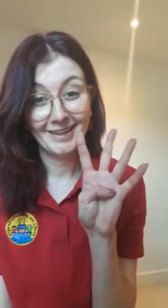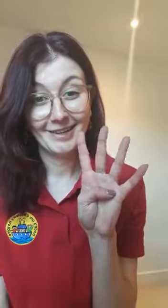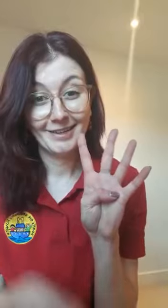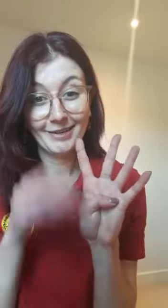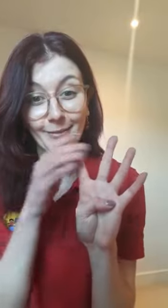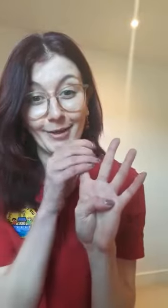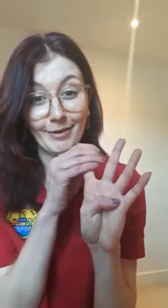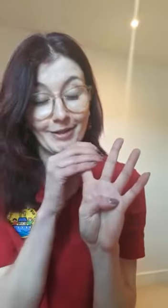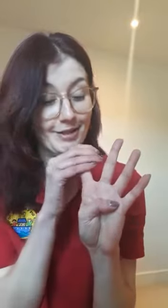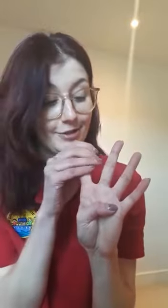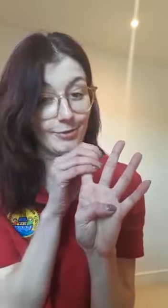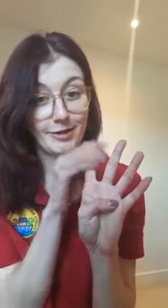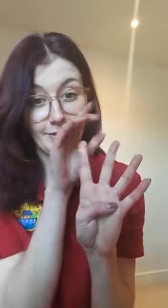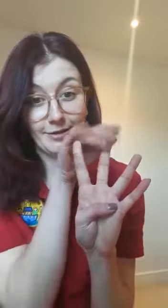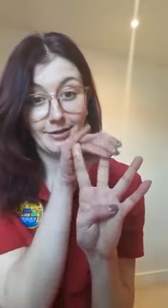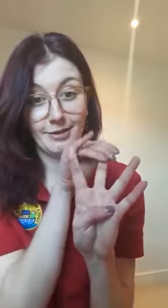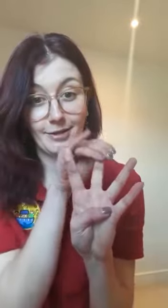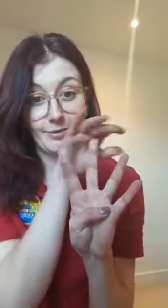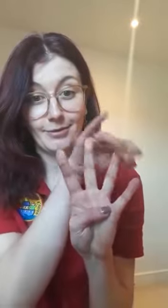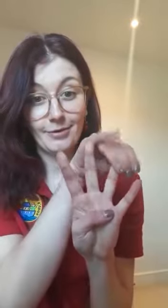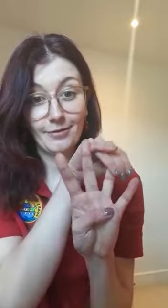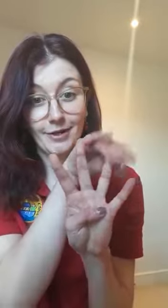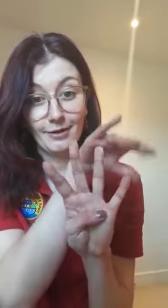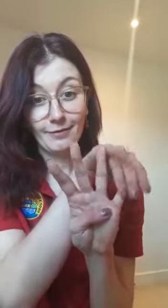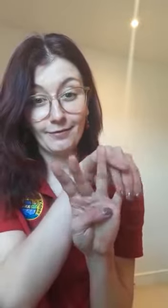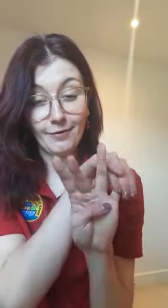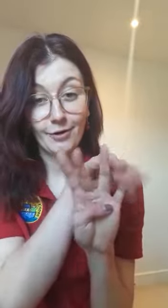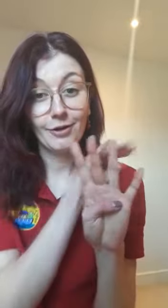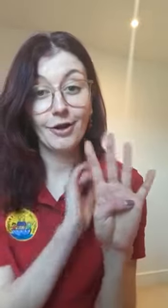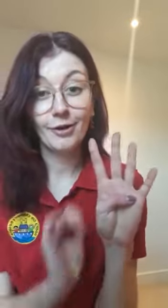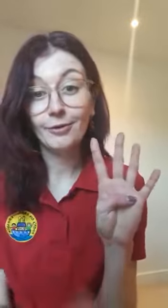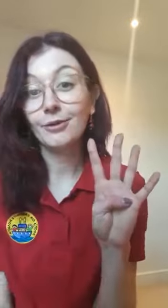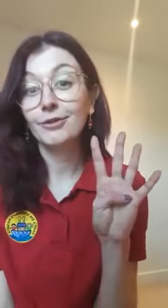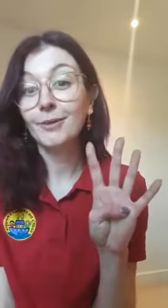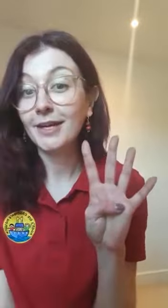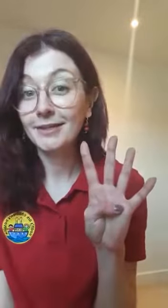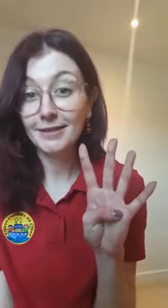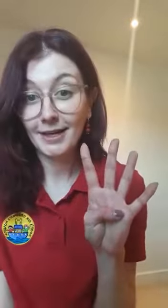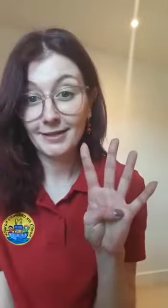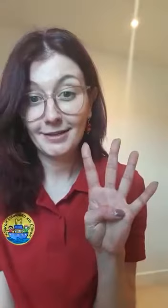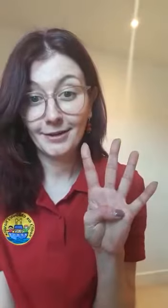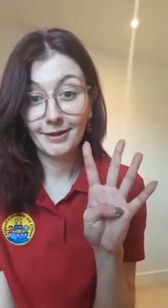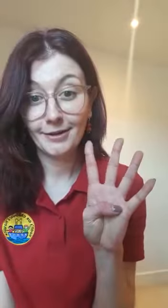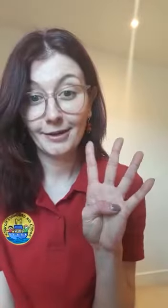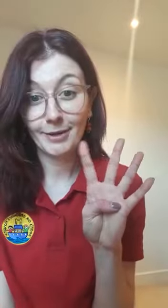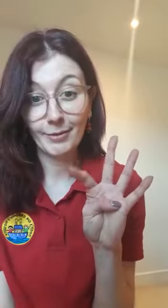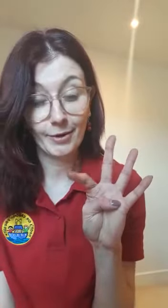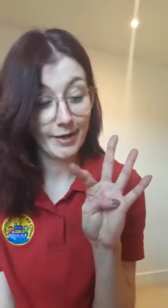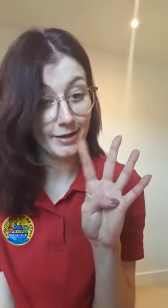So you might want to touch one, two, three, four, your own or someone else's hand. And you might want to wiggle.